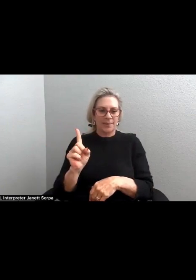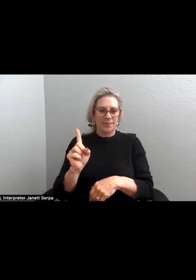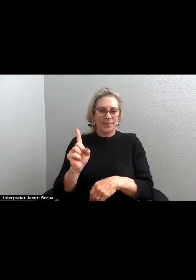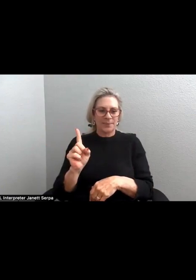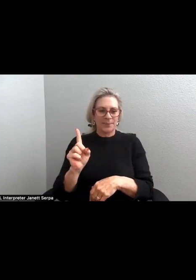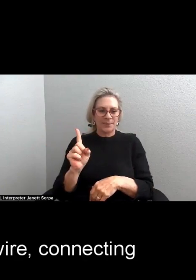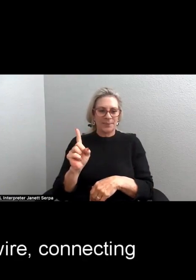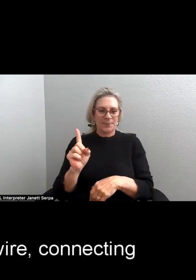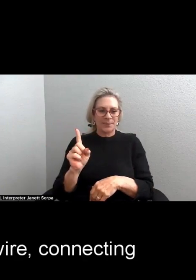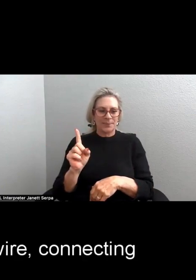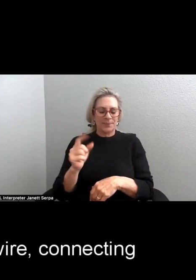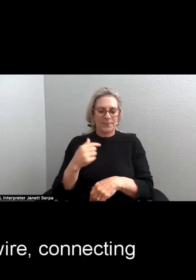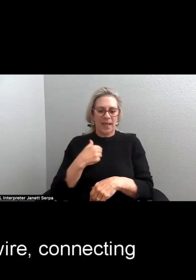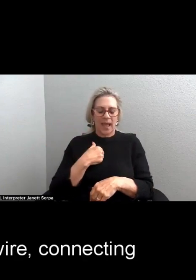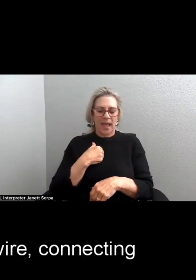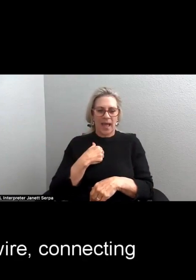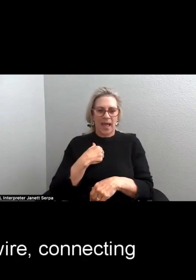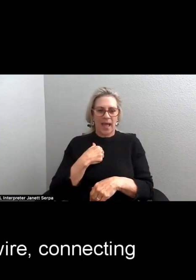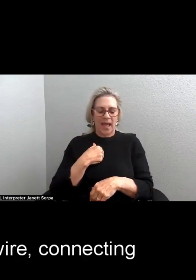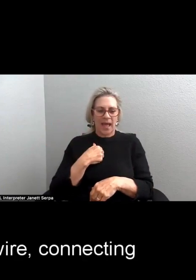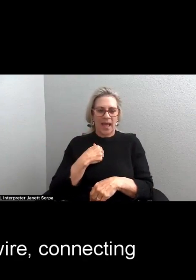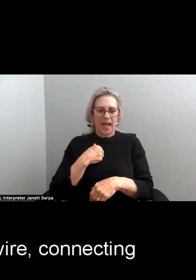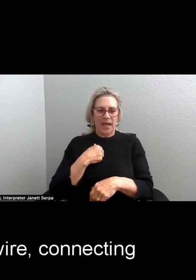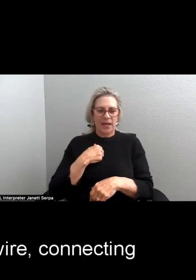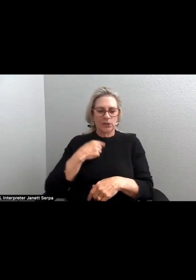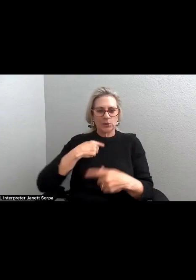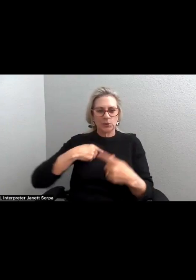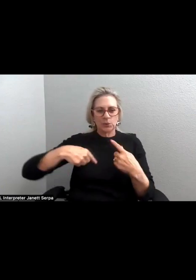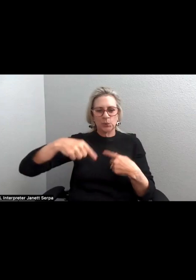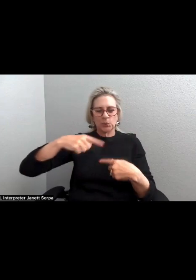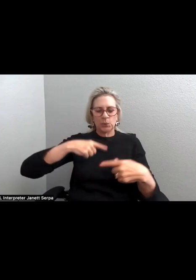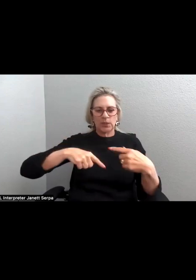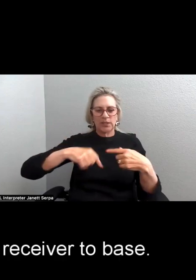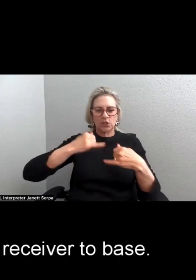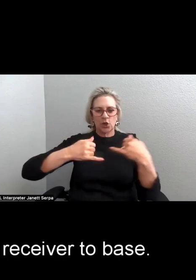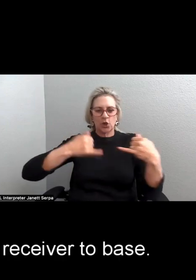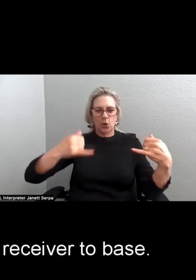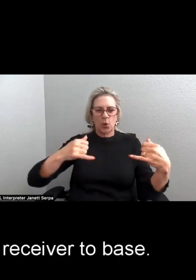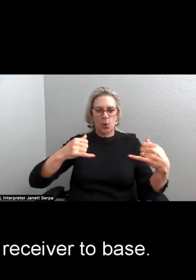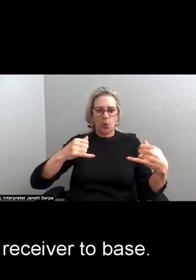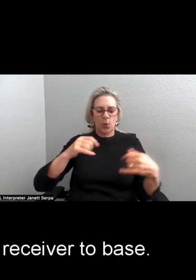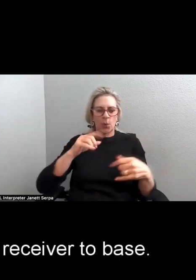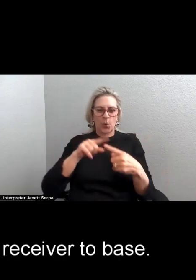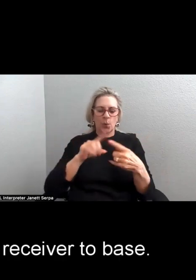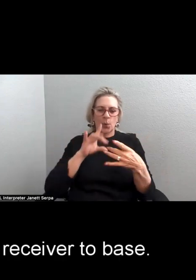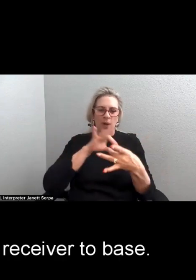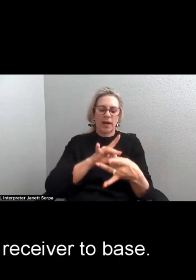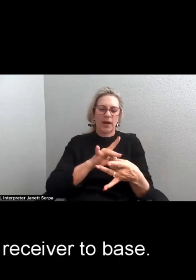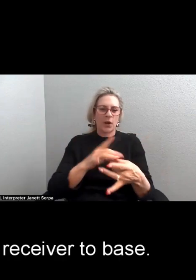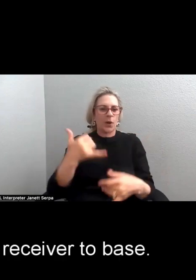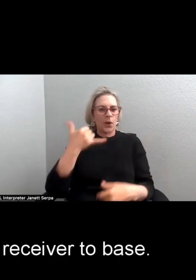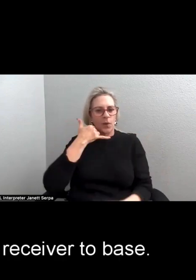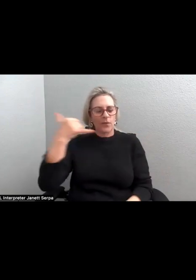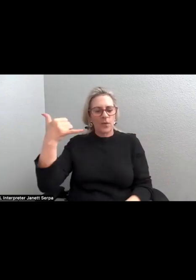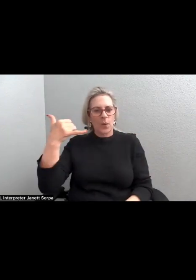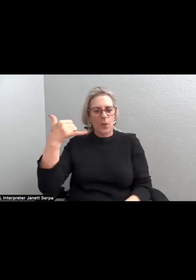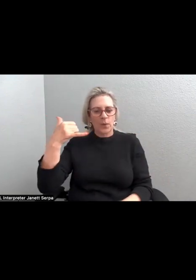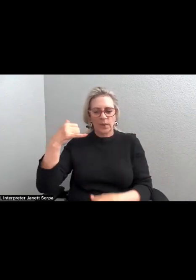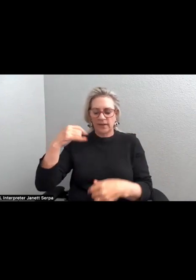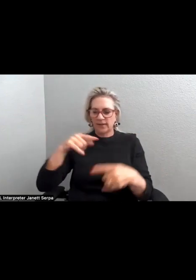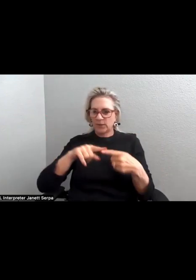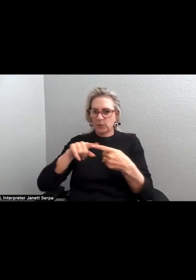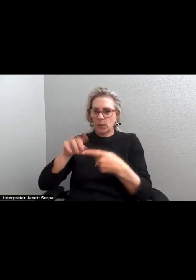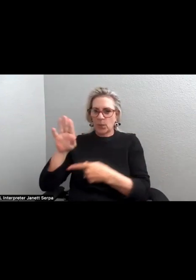I twist the curly wire connecting the rotary phone's receiver to base.